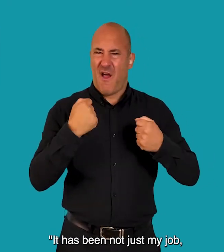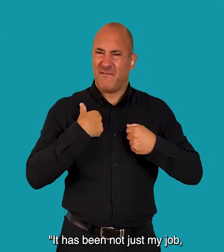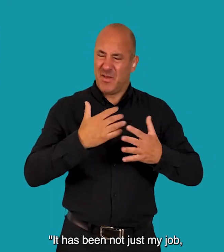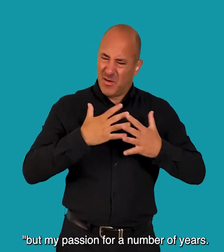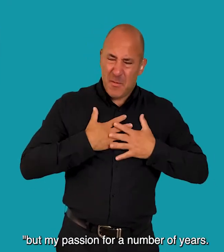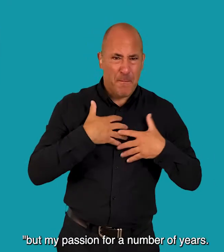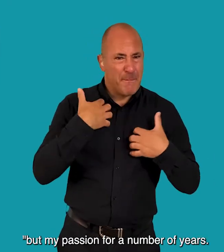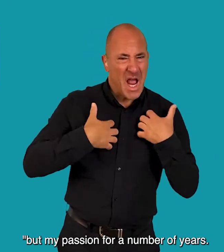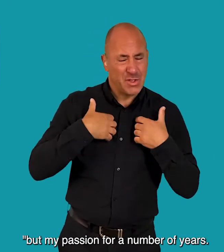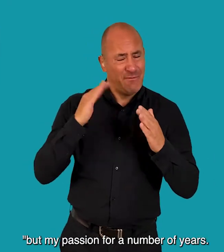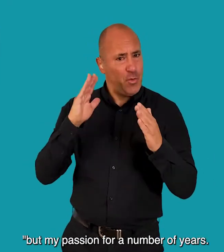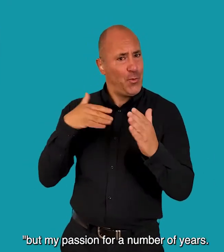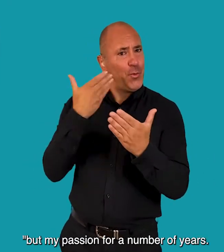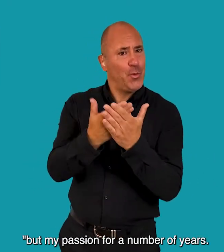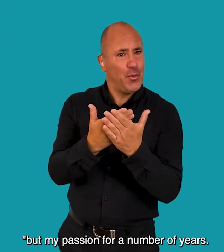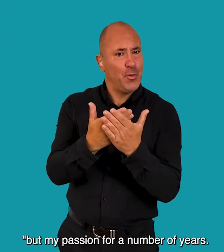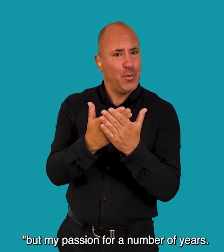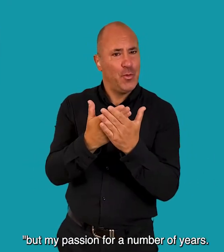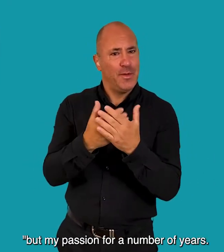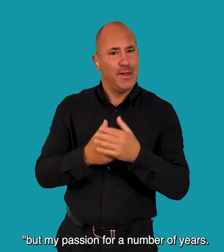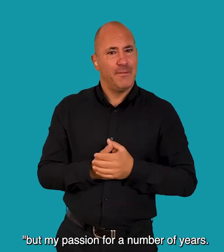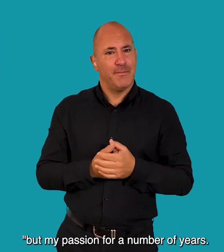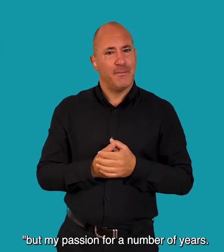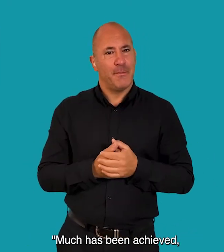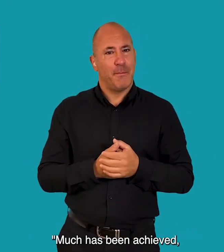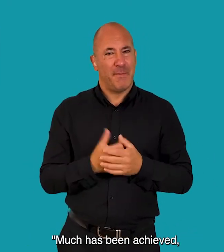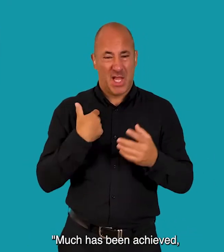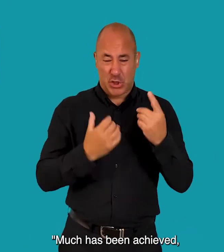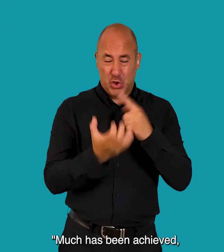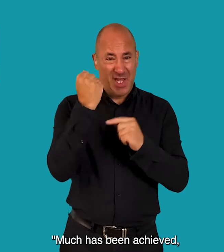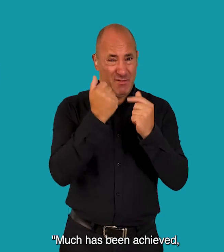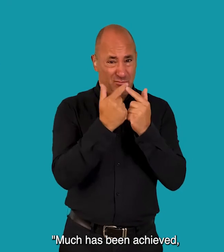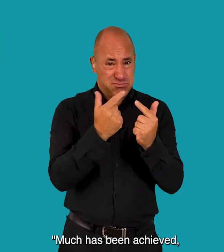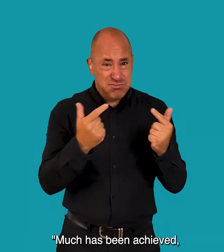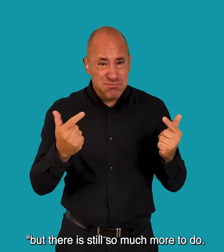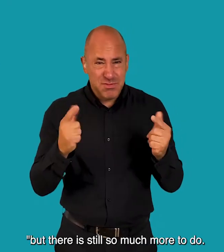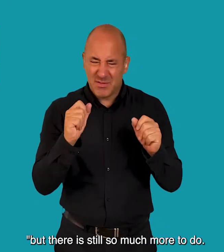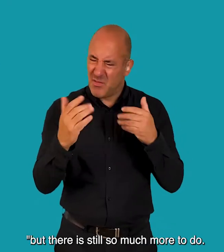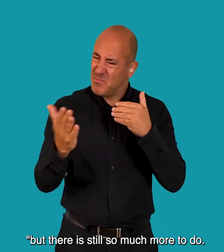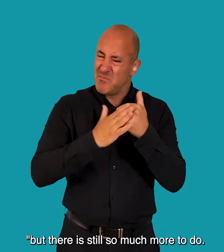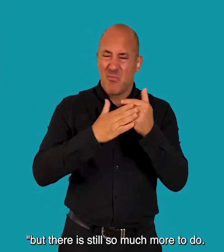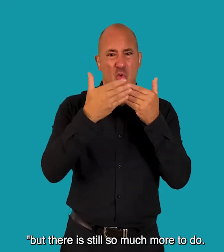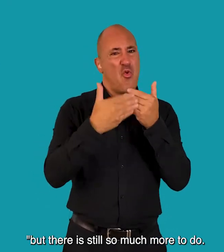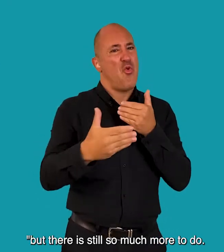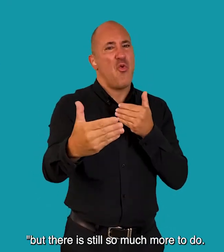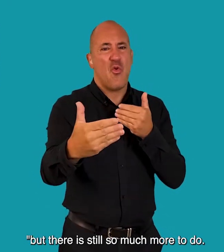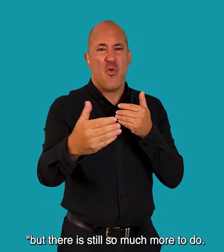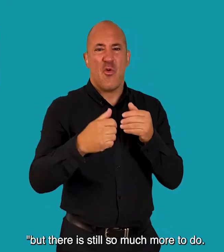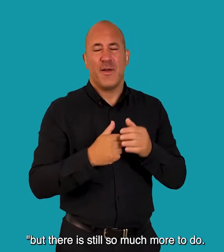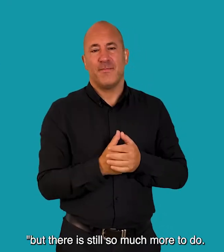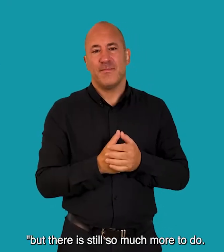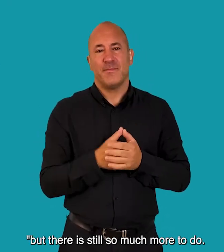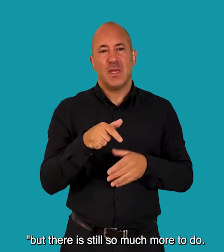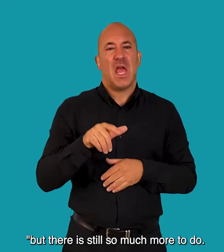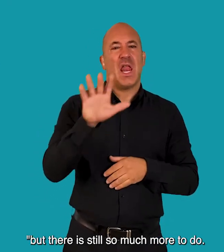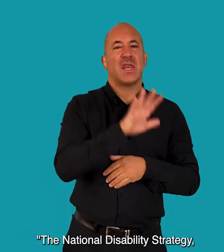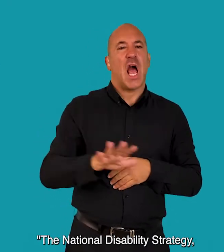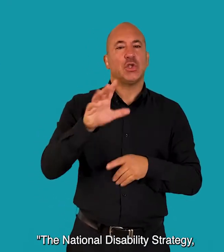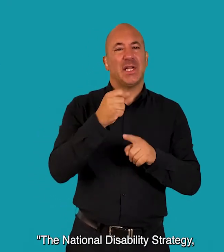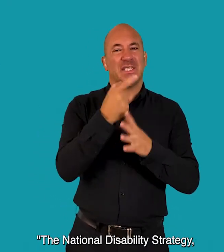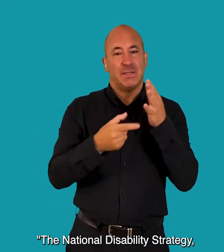my job, but my passion for a number of years Much has been achieved, but there is still so much more to do